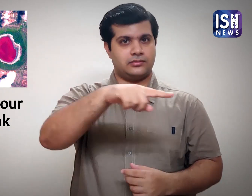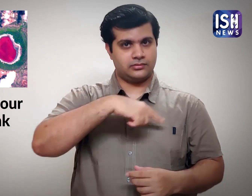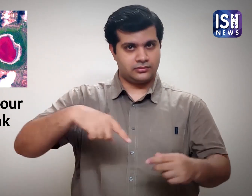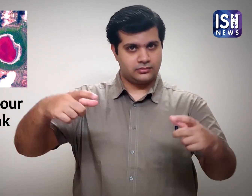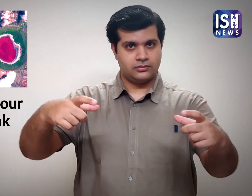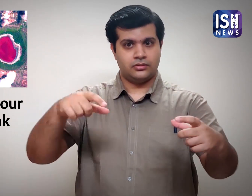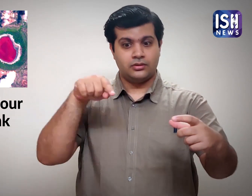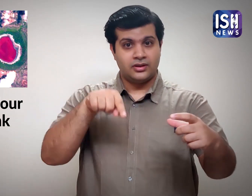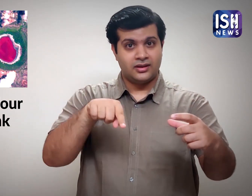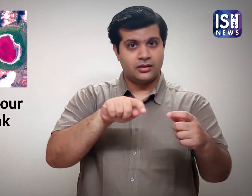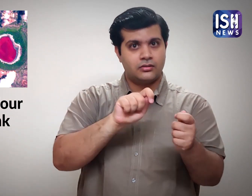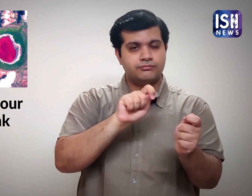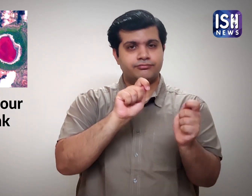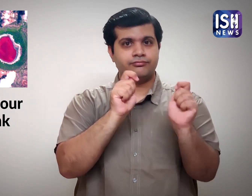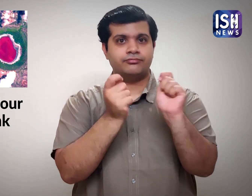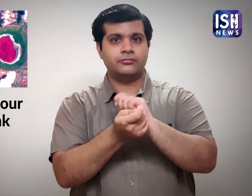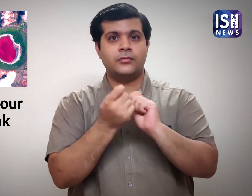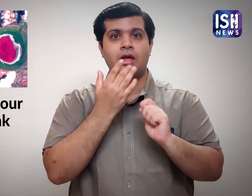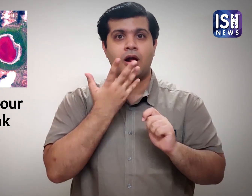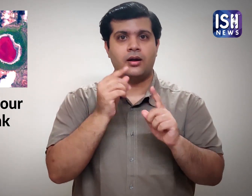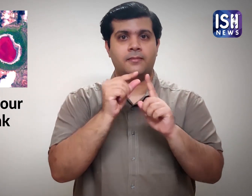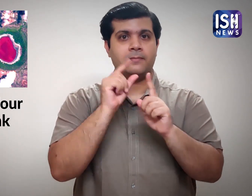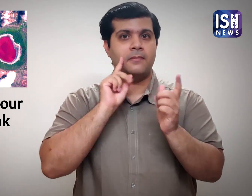from green to pink.